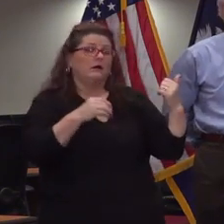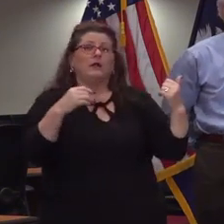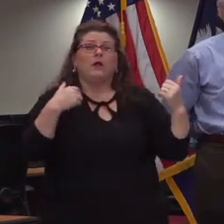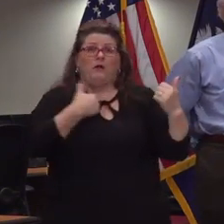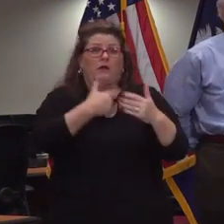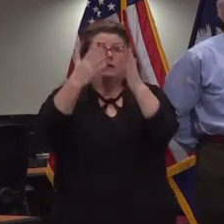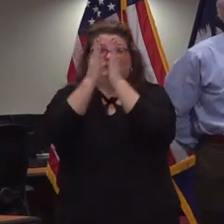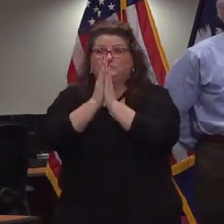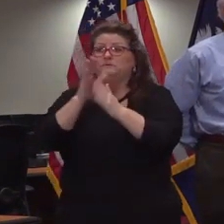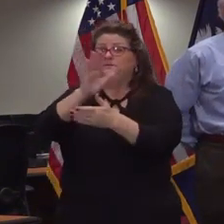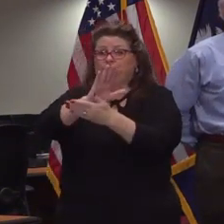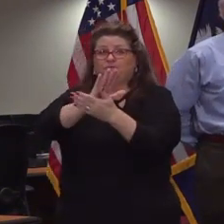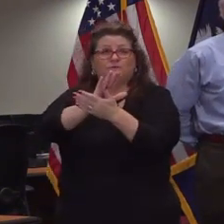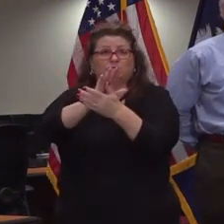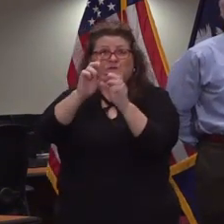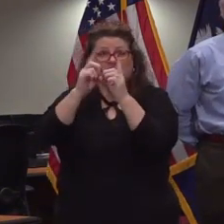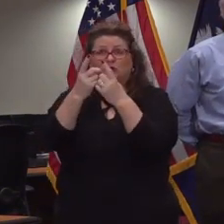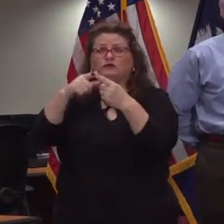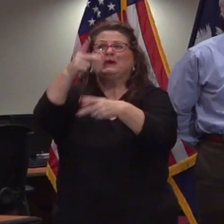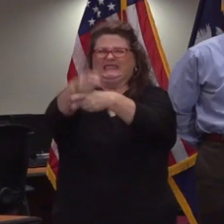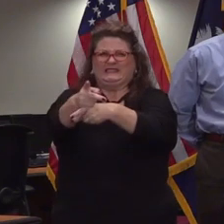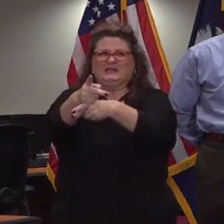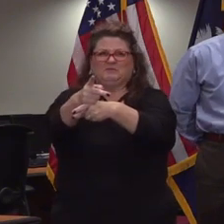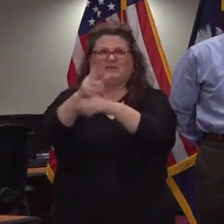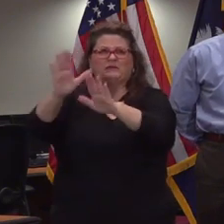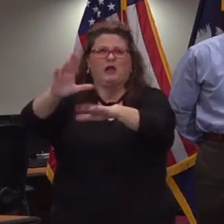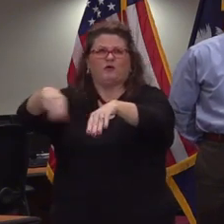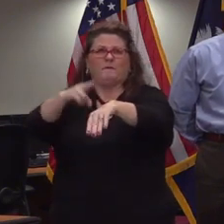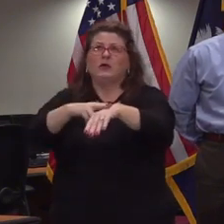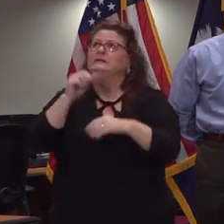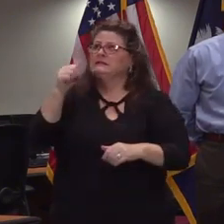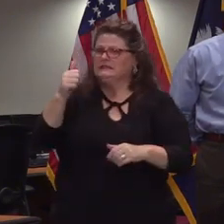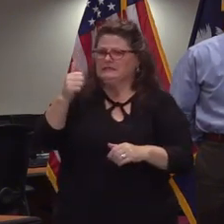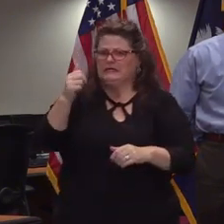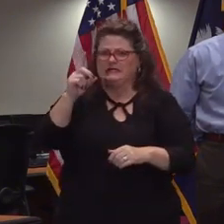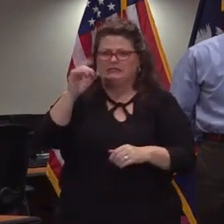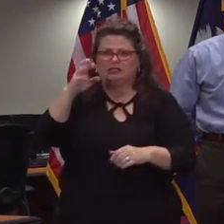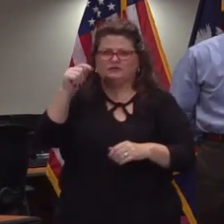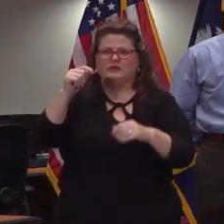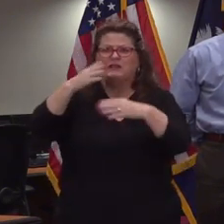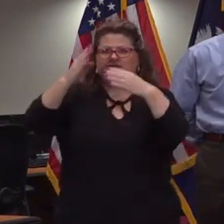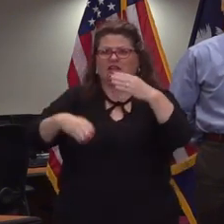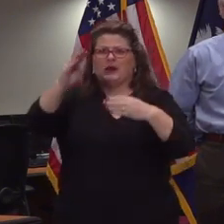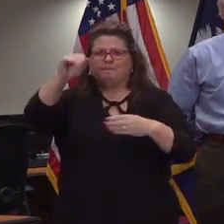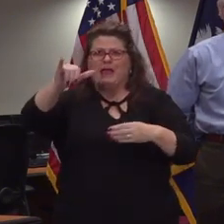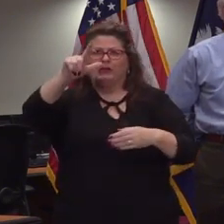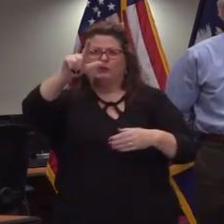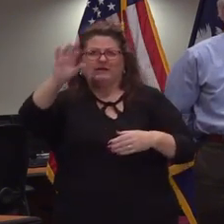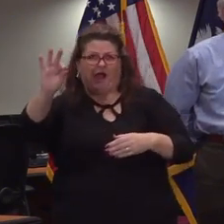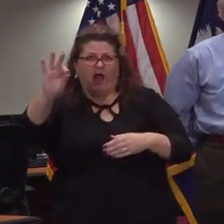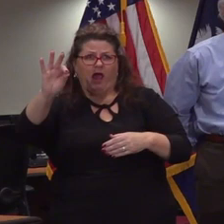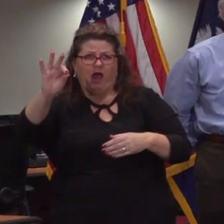asking the districts to continue instruction to their regular day some we have 10 districts in the state that finish on may 29th the other